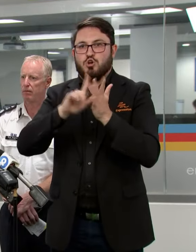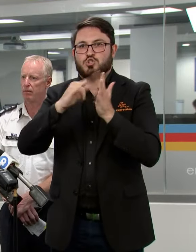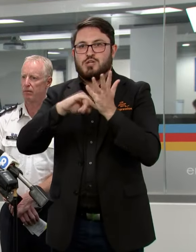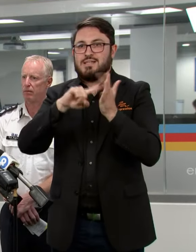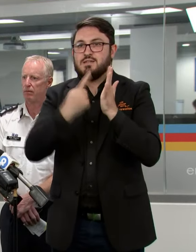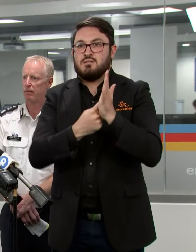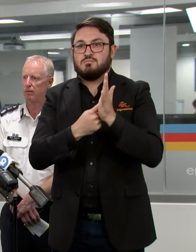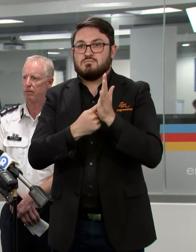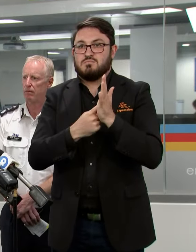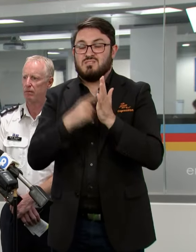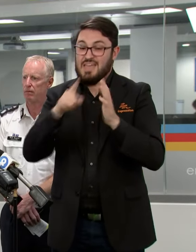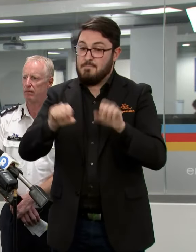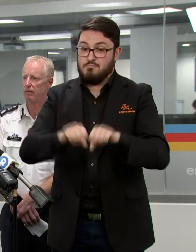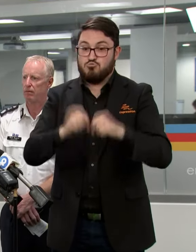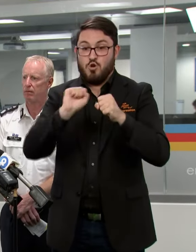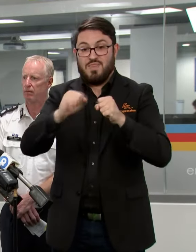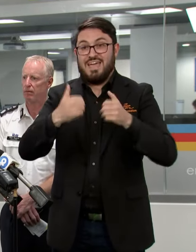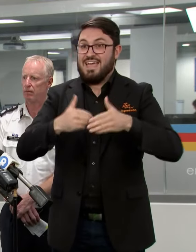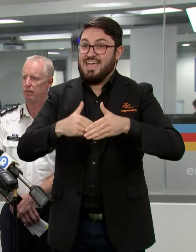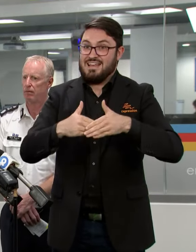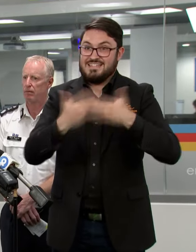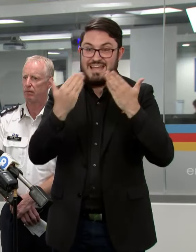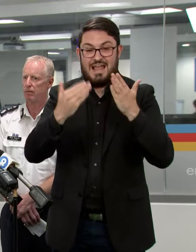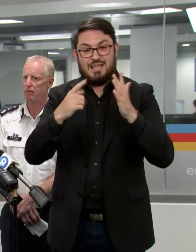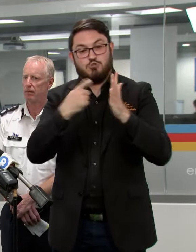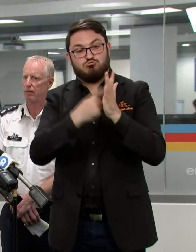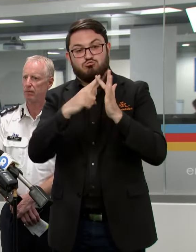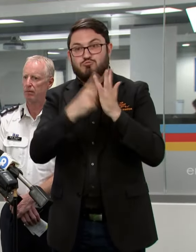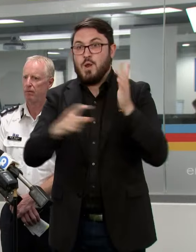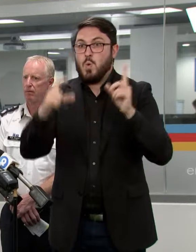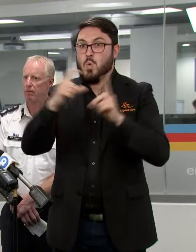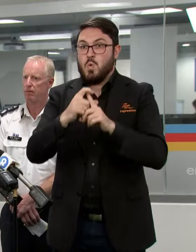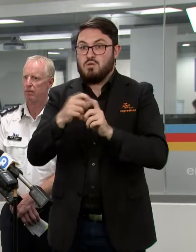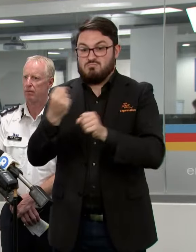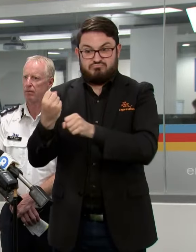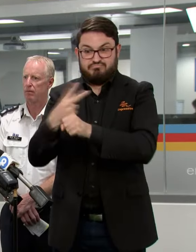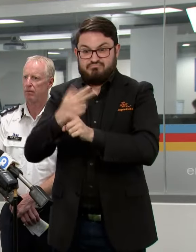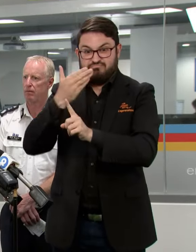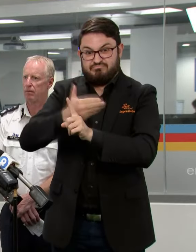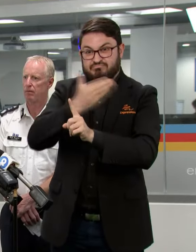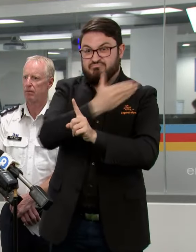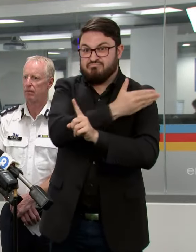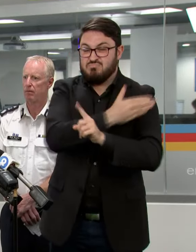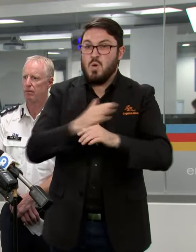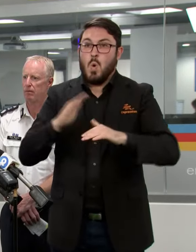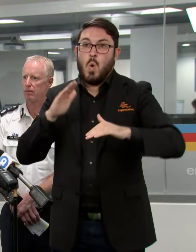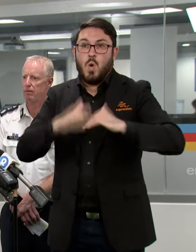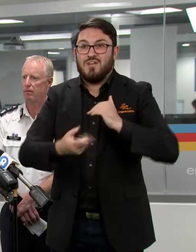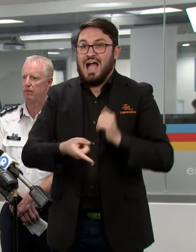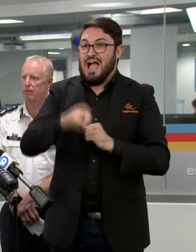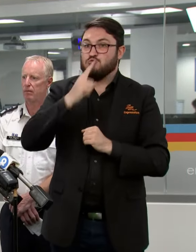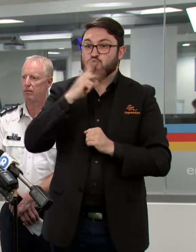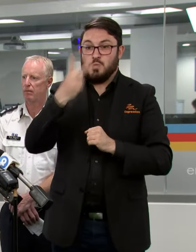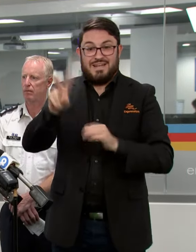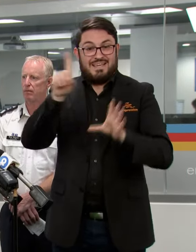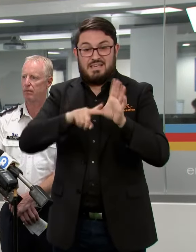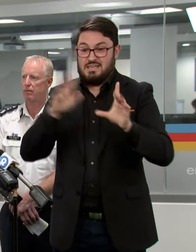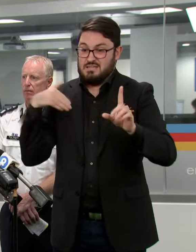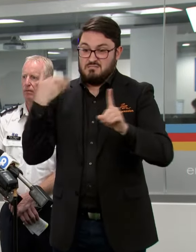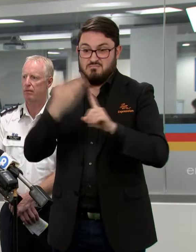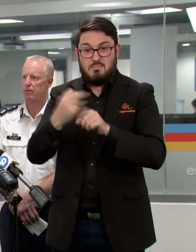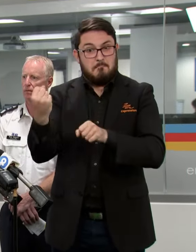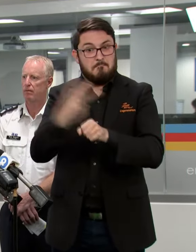their daily record there for any month with records going back over 120 years so